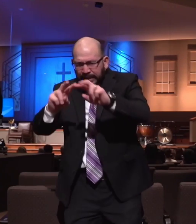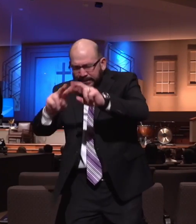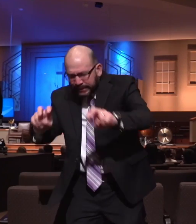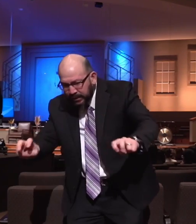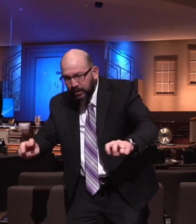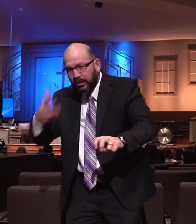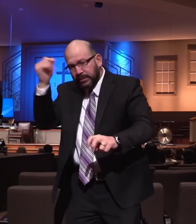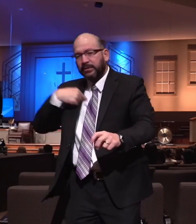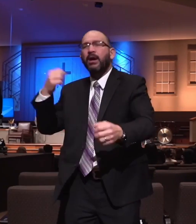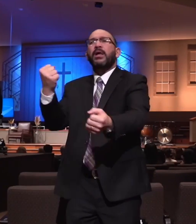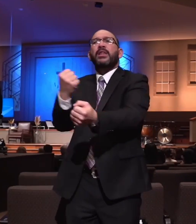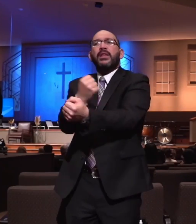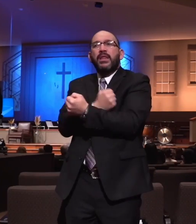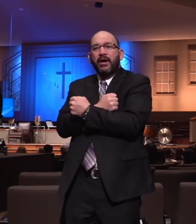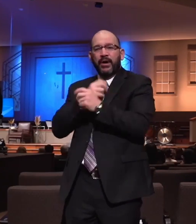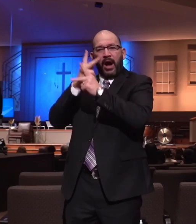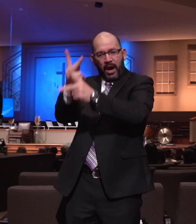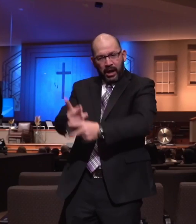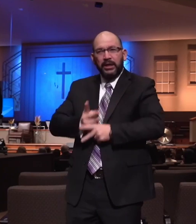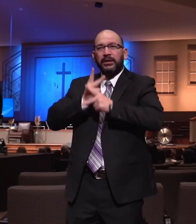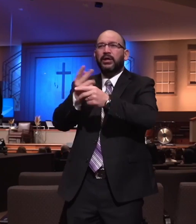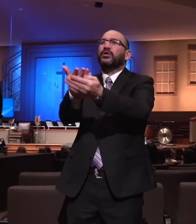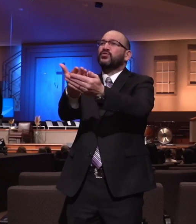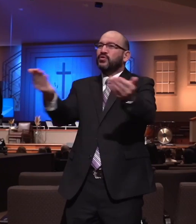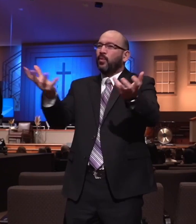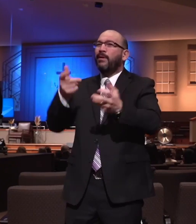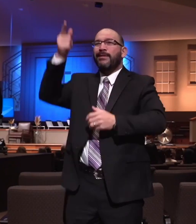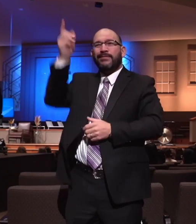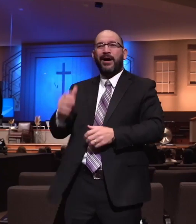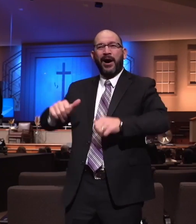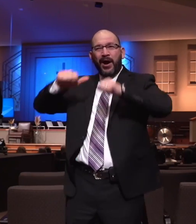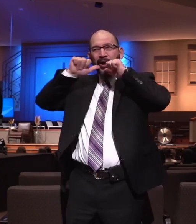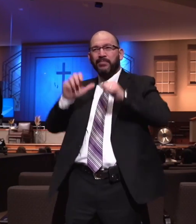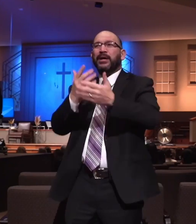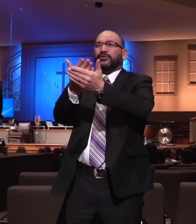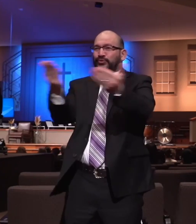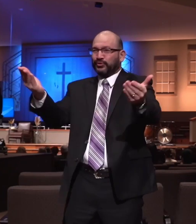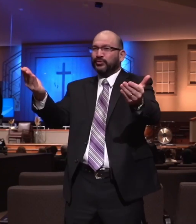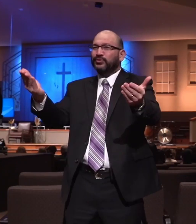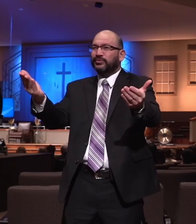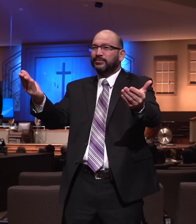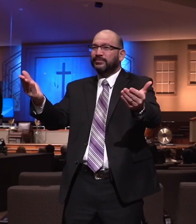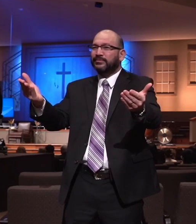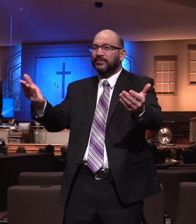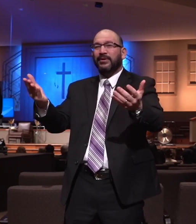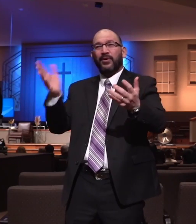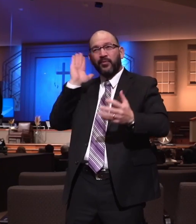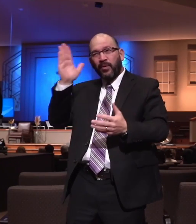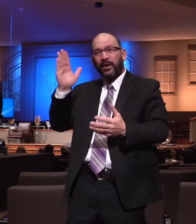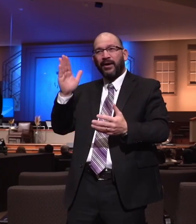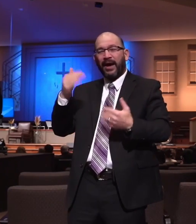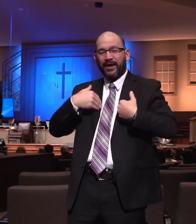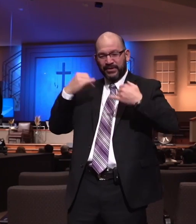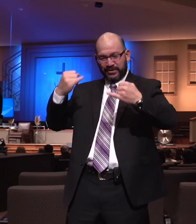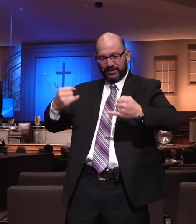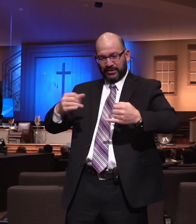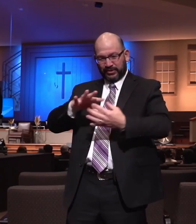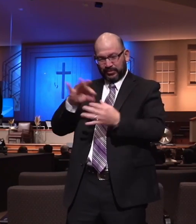love, and because I care, and because I want God to bring about spiritual blessings so that there will be spiritual rejoicing.